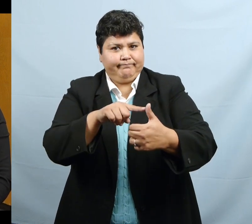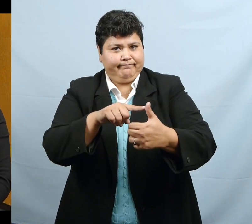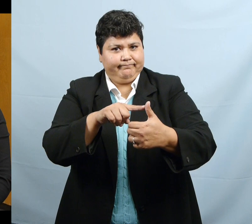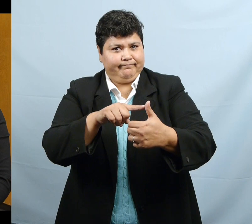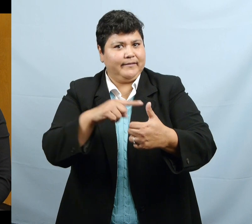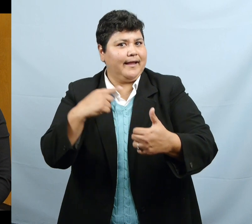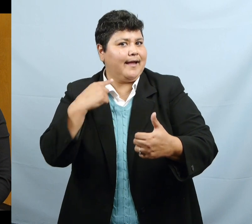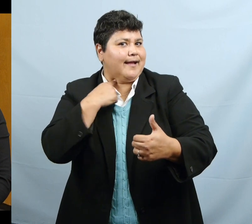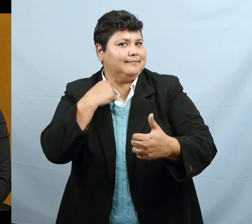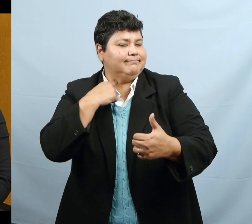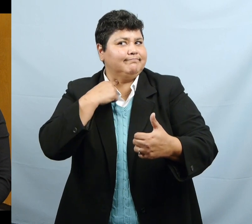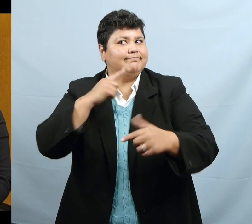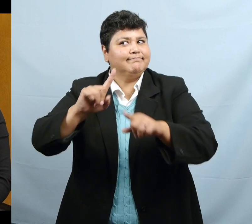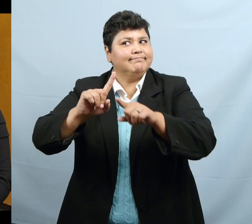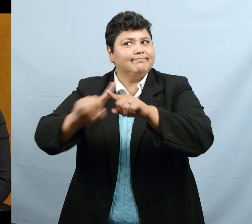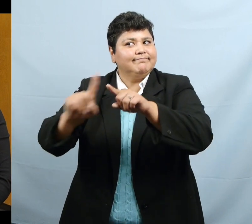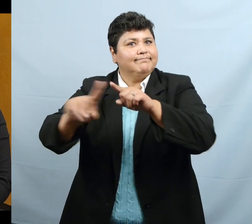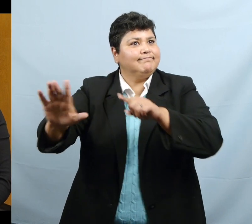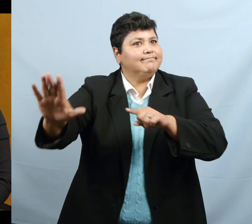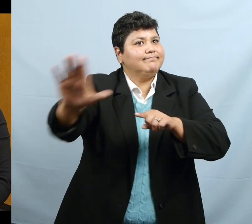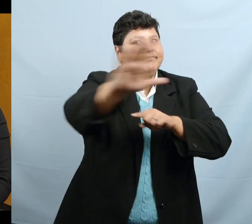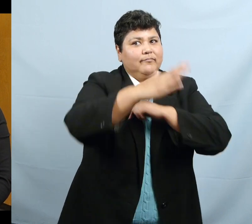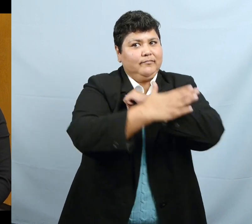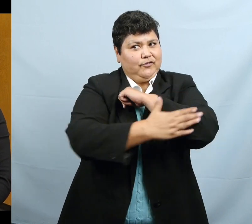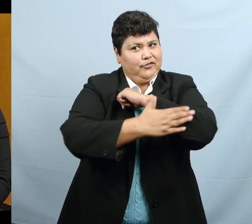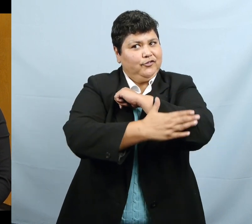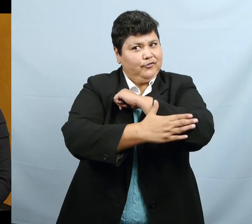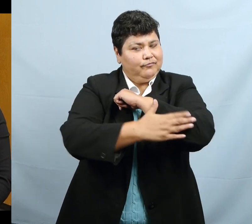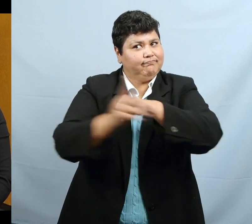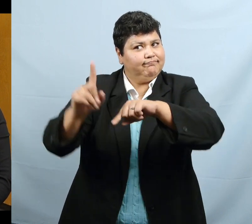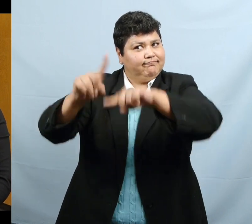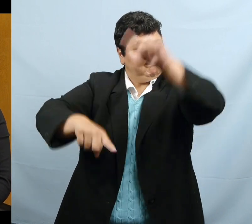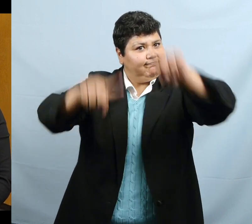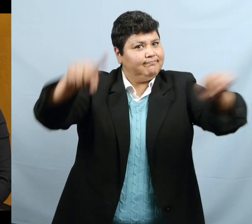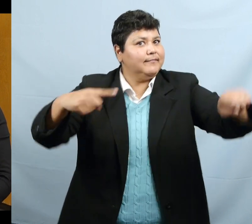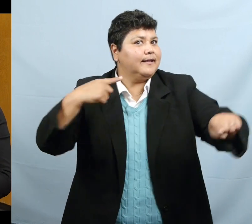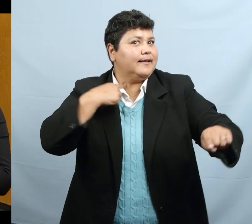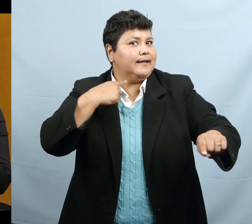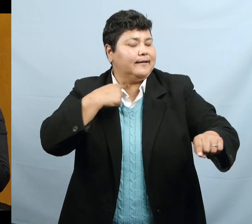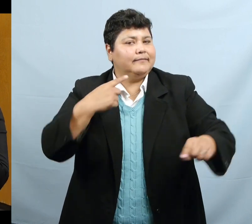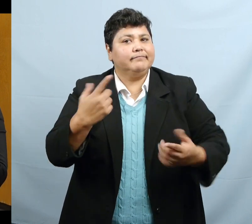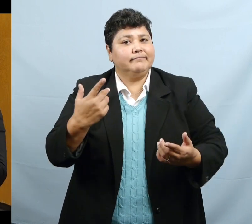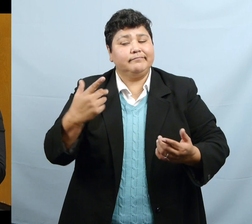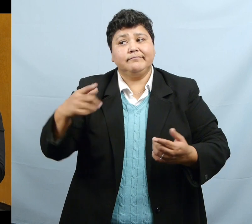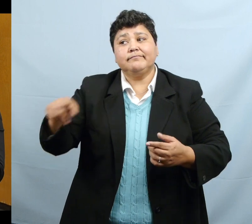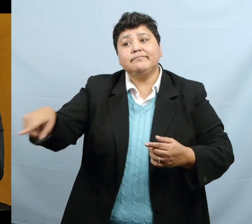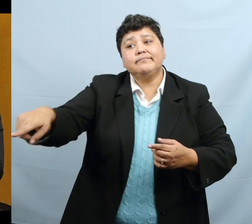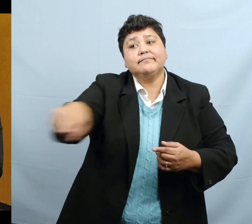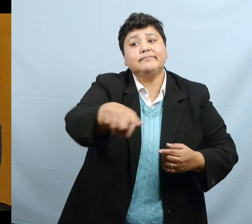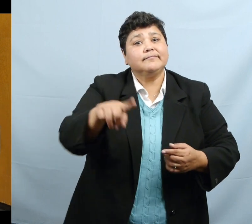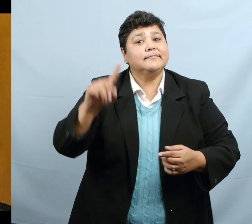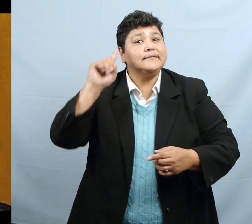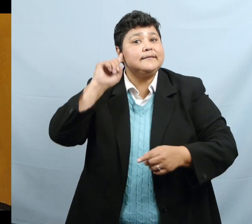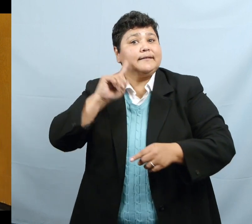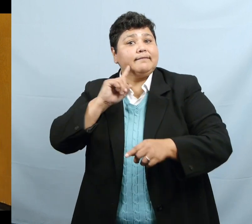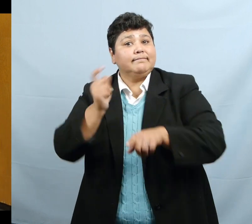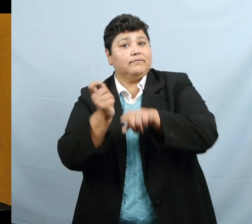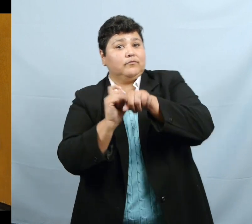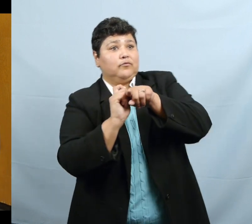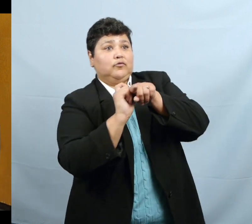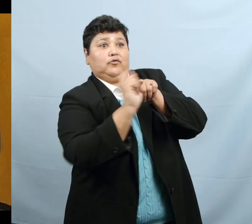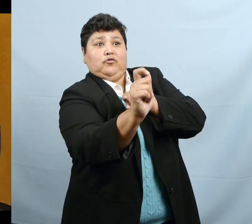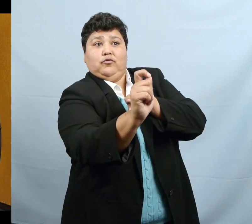Our callers will call international and we would have several people in one line